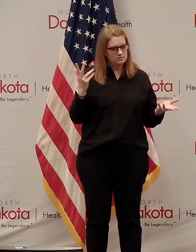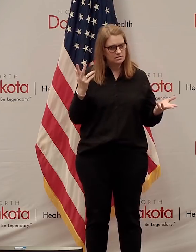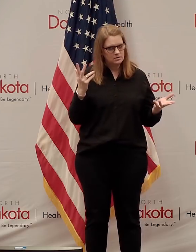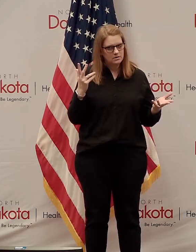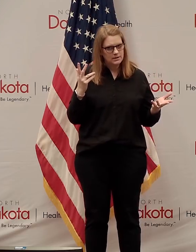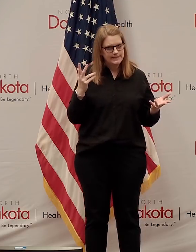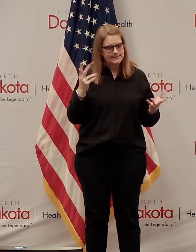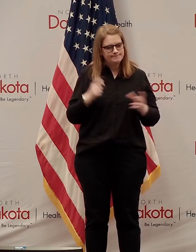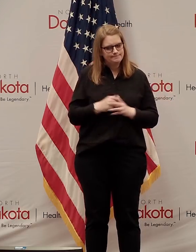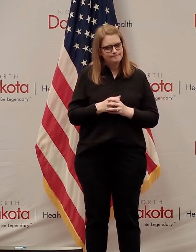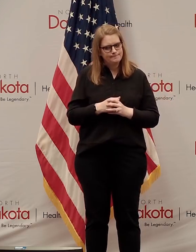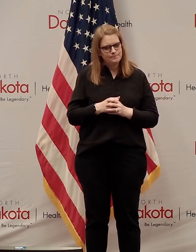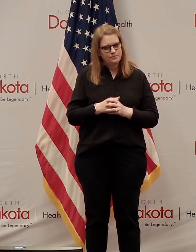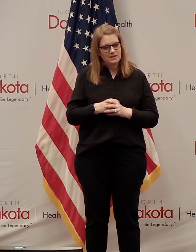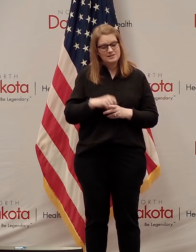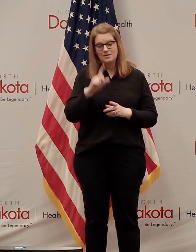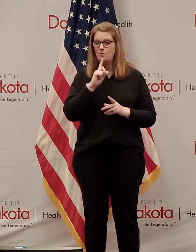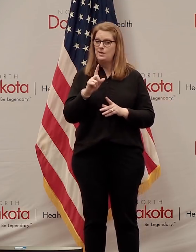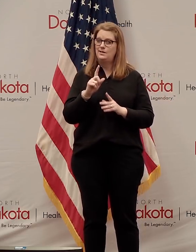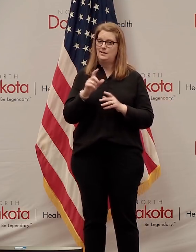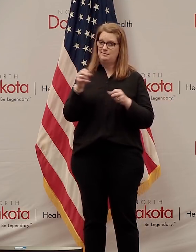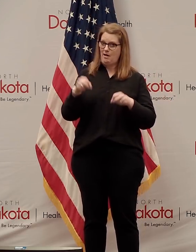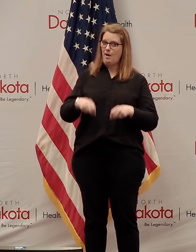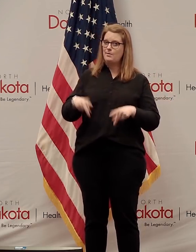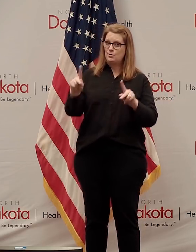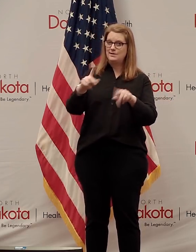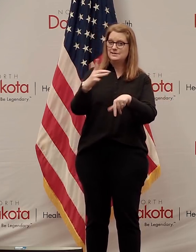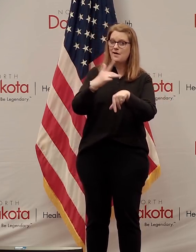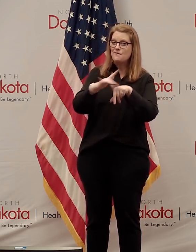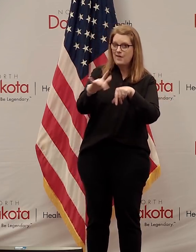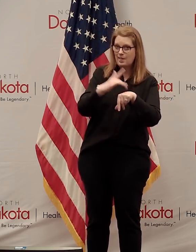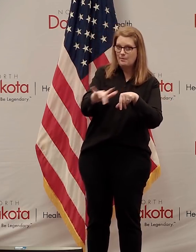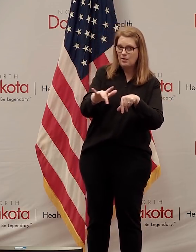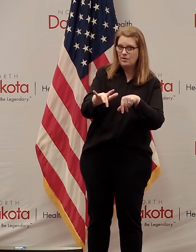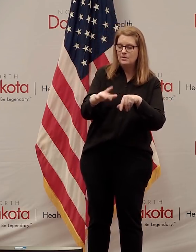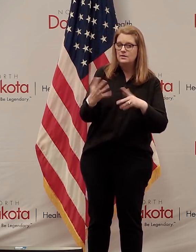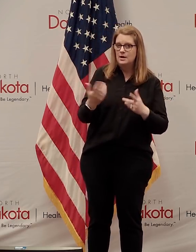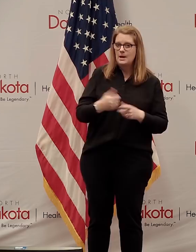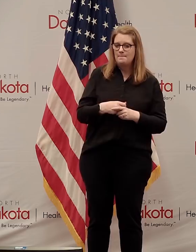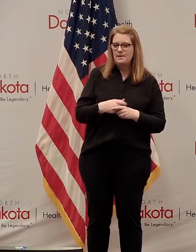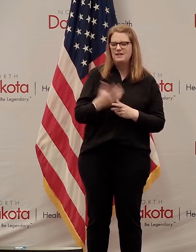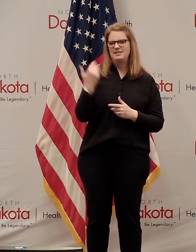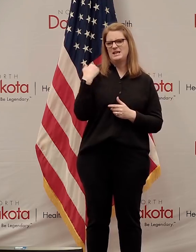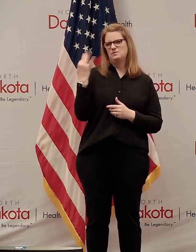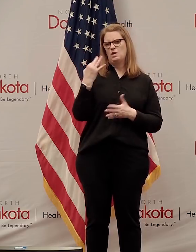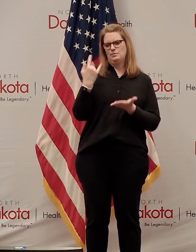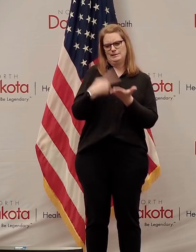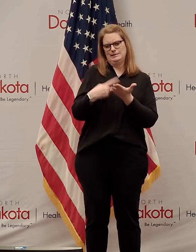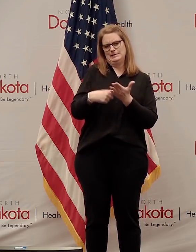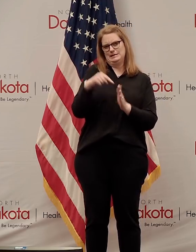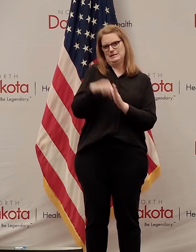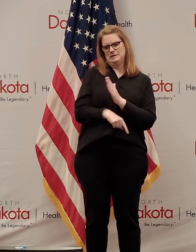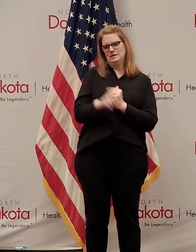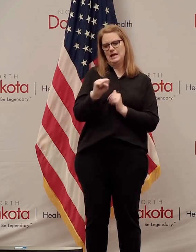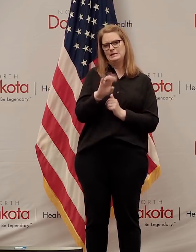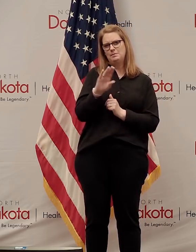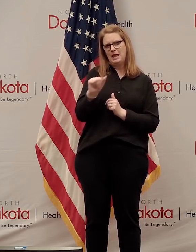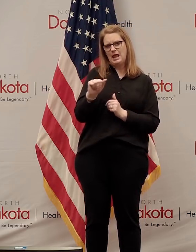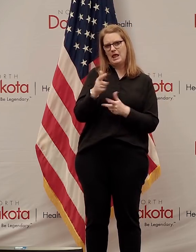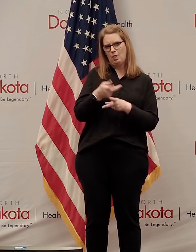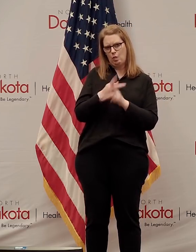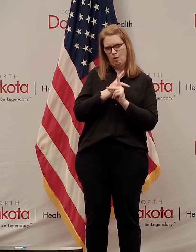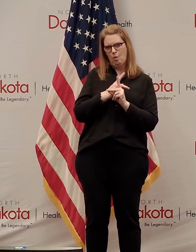some great opportunities that are out there. And again, we talked about some of those on Friday. SBA loans